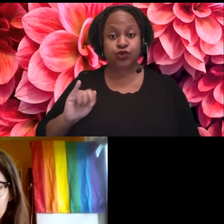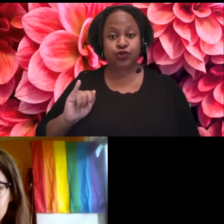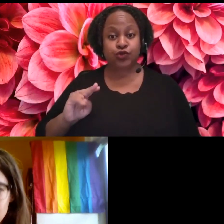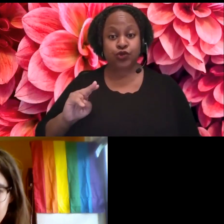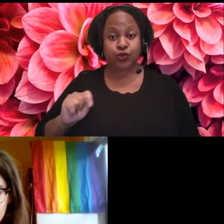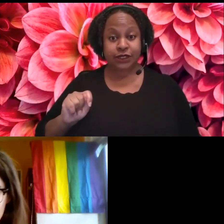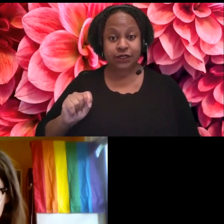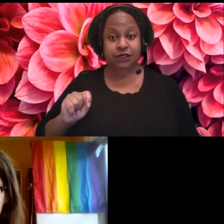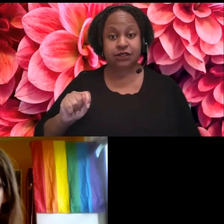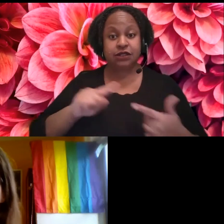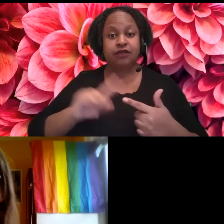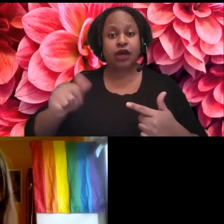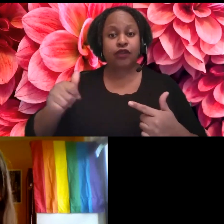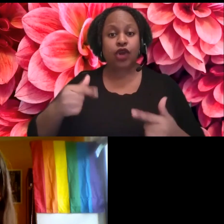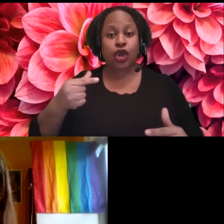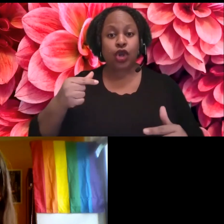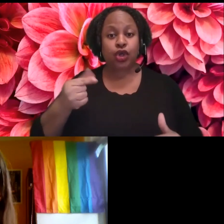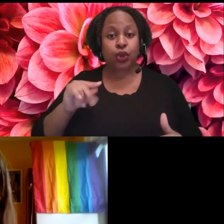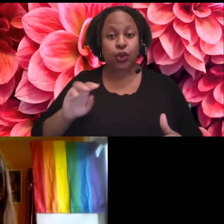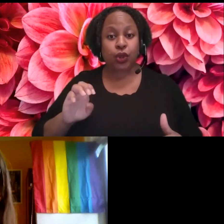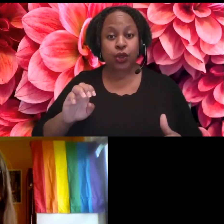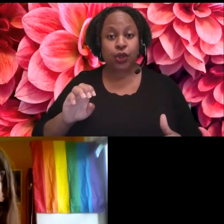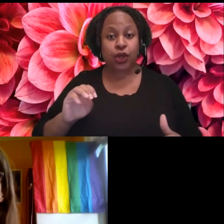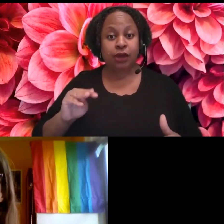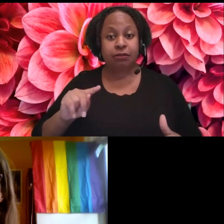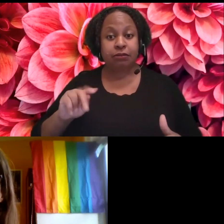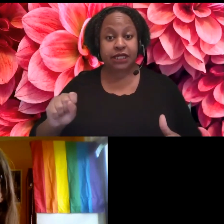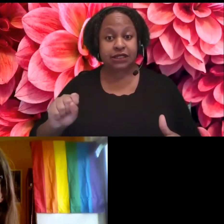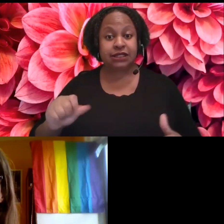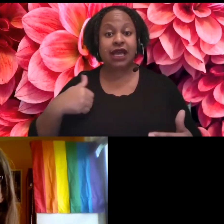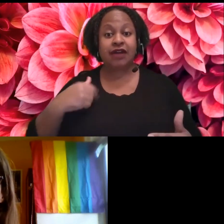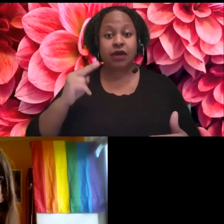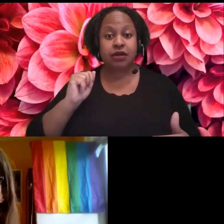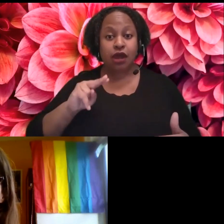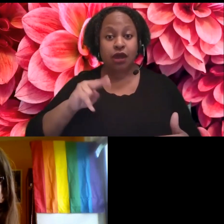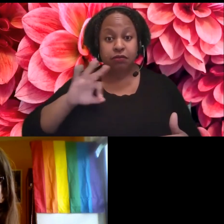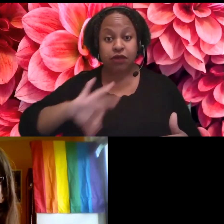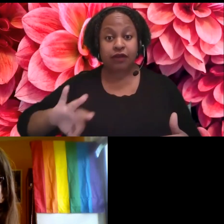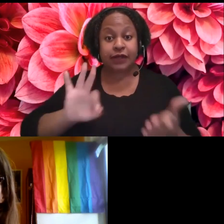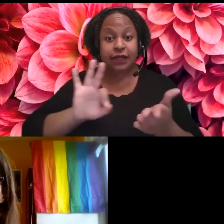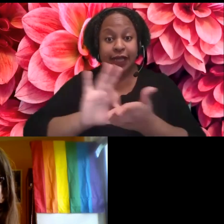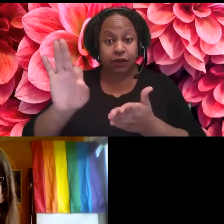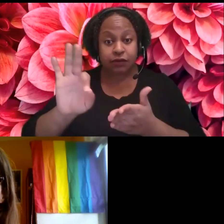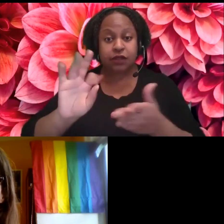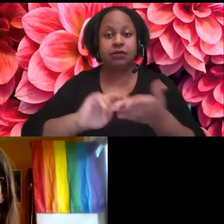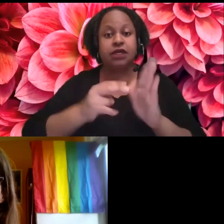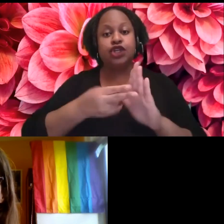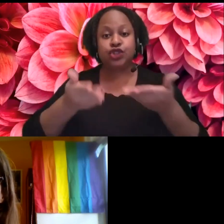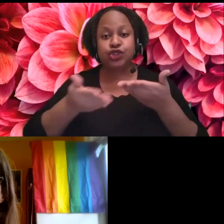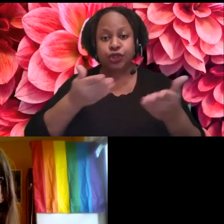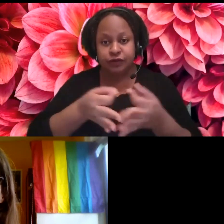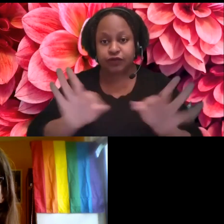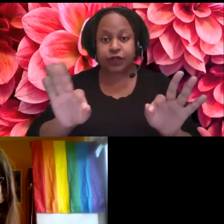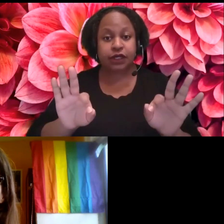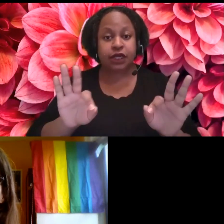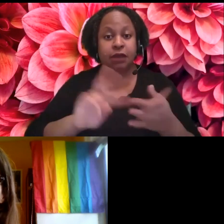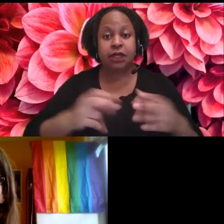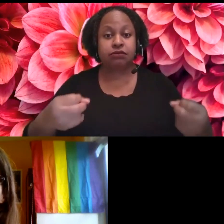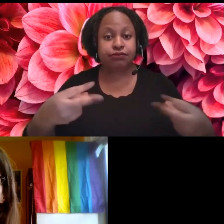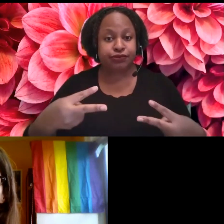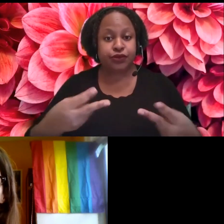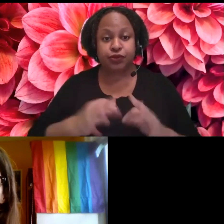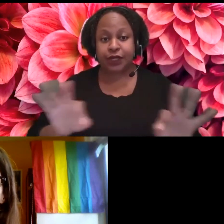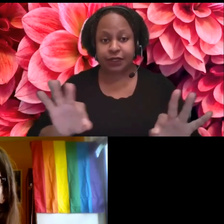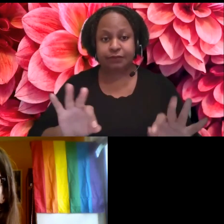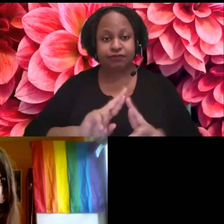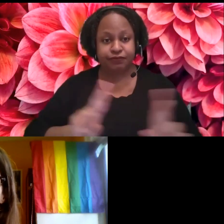And then someone said, Google Meets, you can have a not for profit account. So the services become free and the captions are the same window. Thank